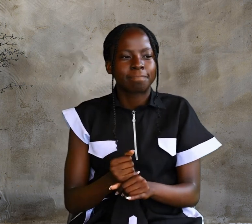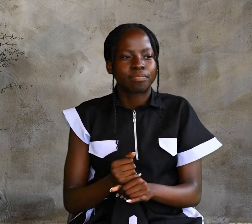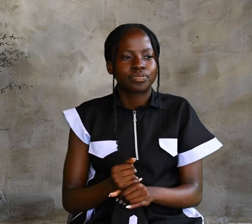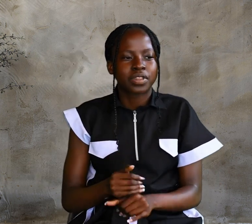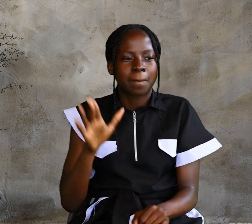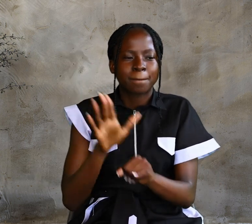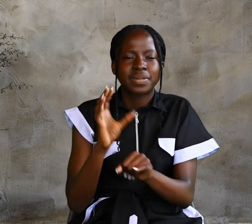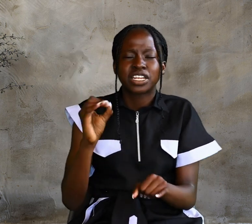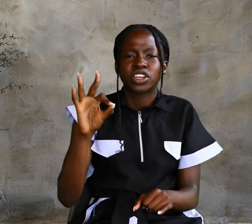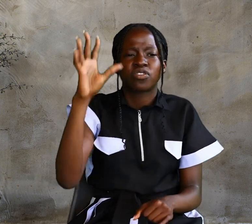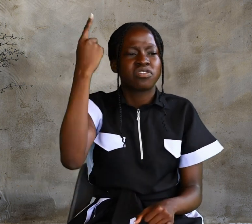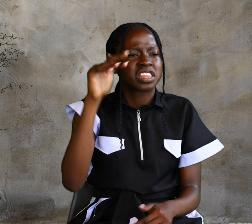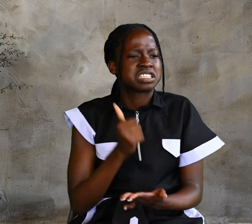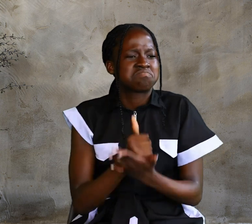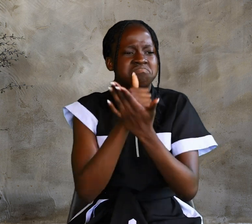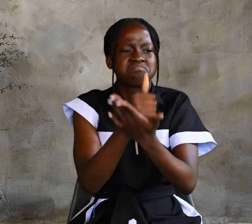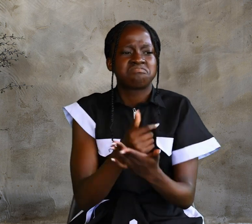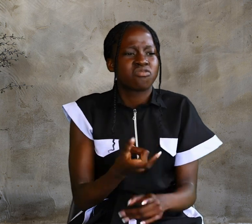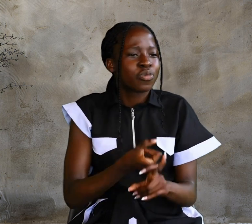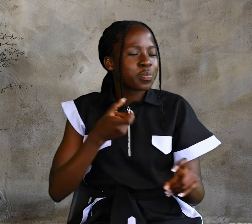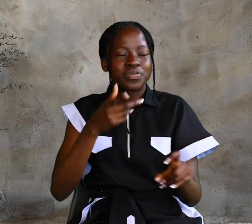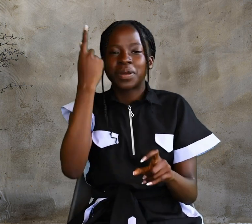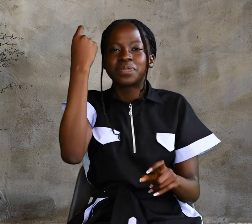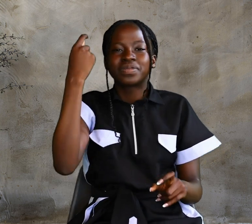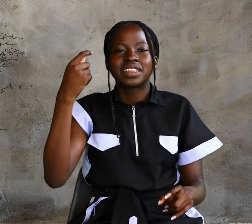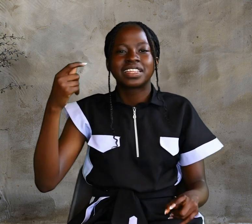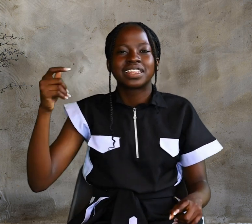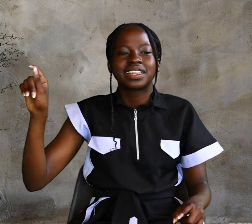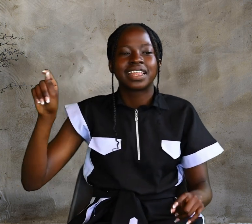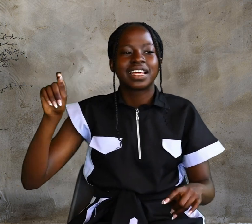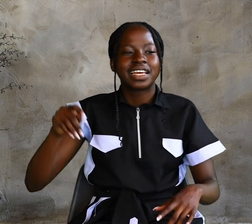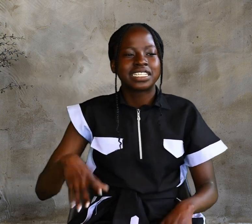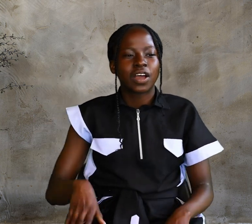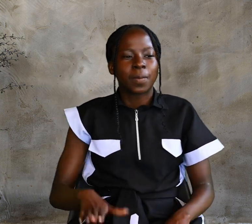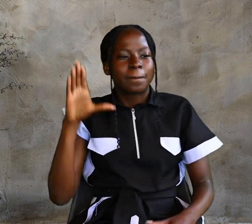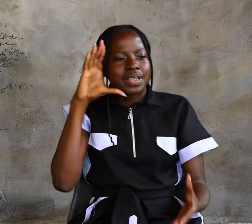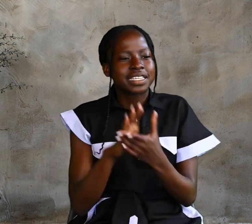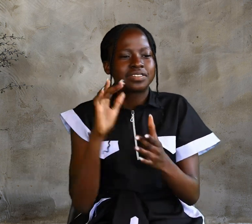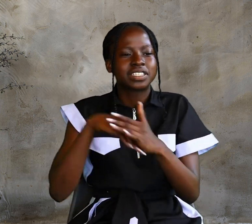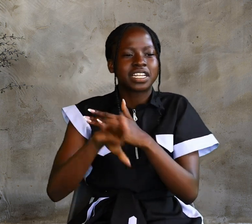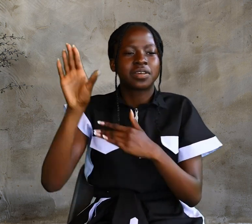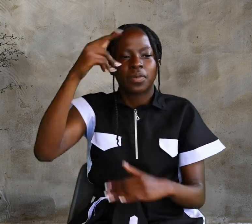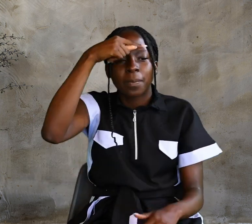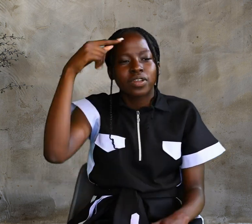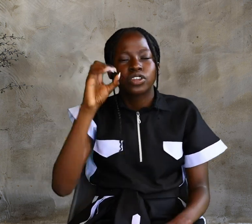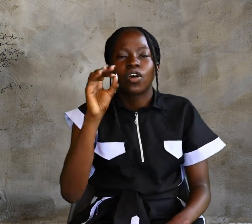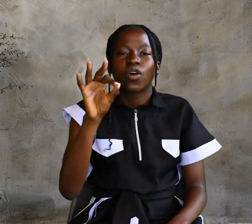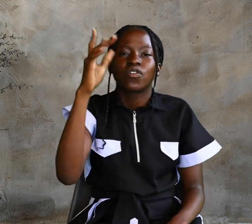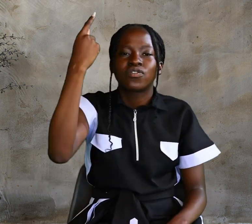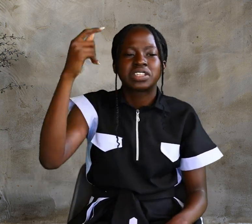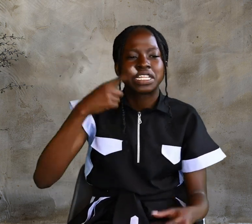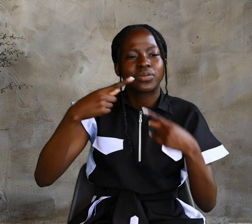Many of the Samaritans from that town believed in him, Because of what the woman had said.